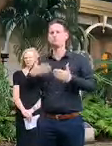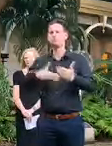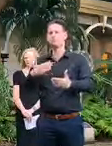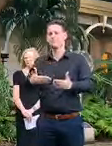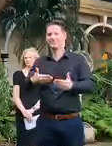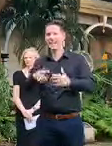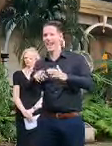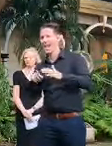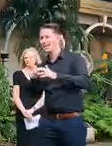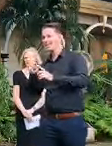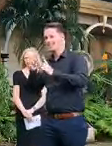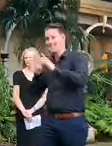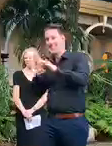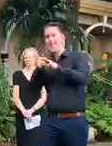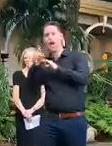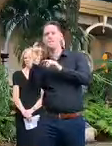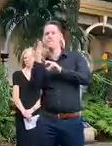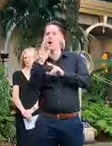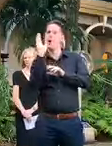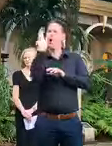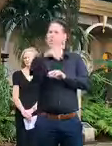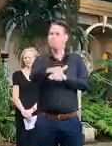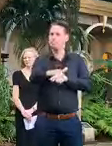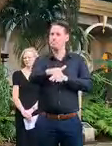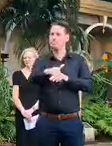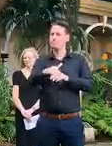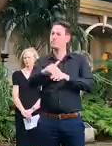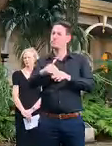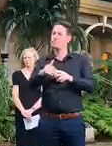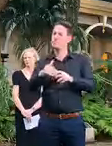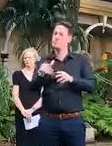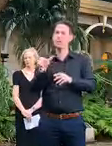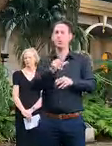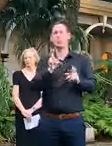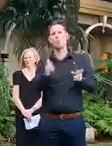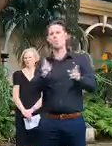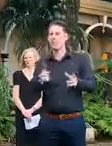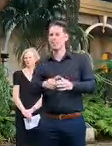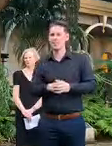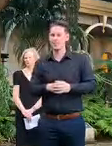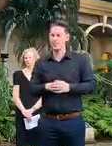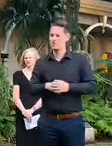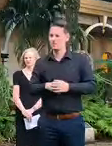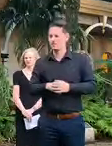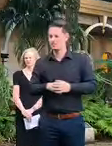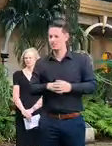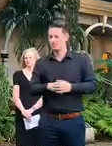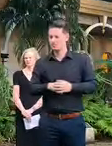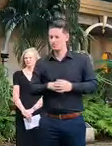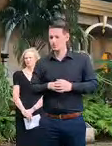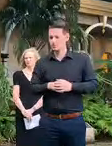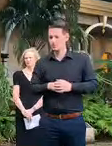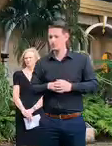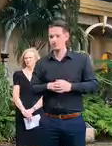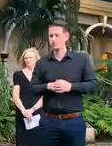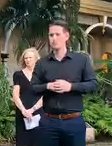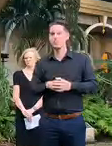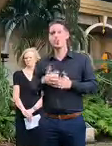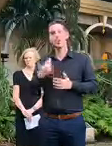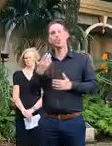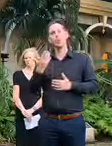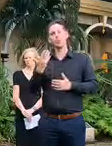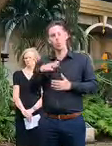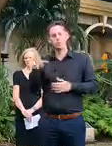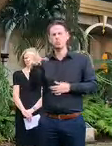get out of the city and go into the suburbs what we need people to do is to do this social